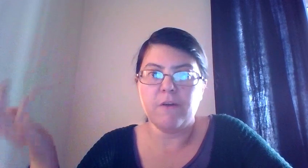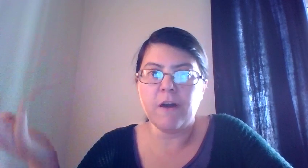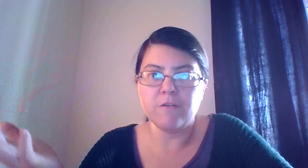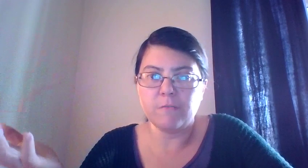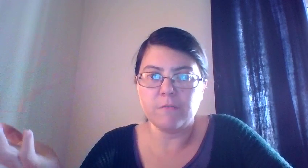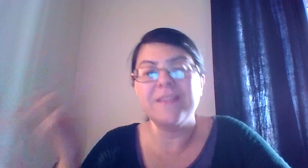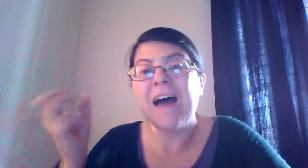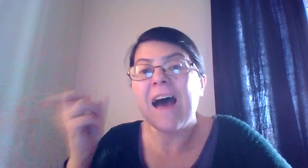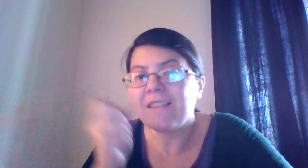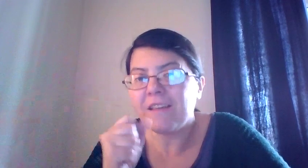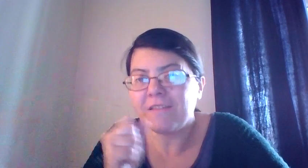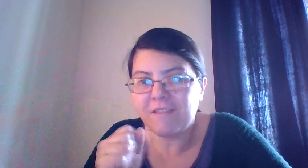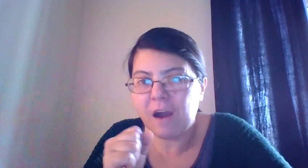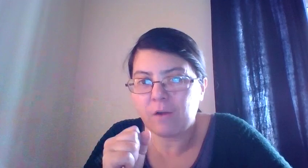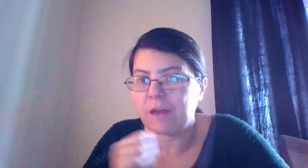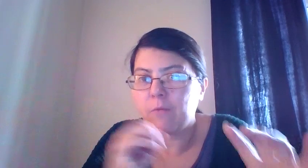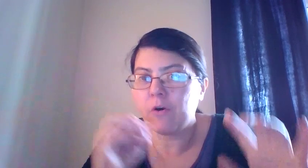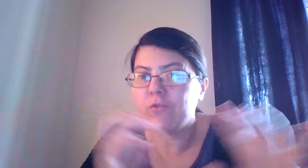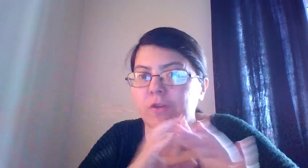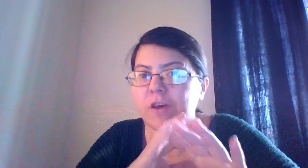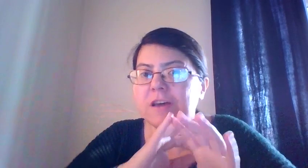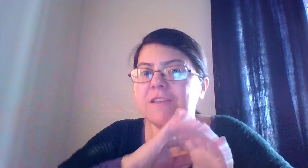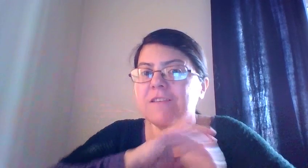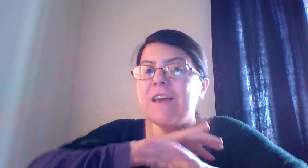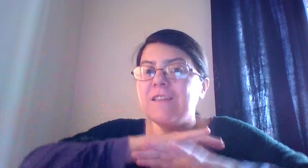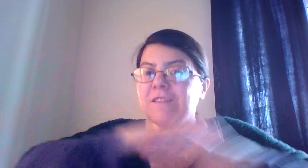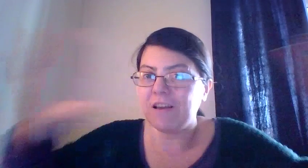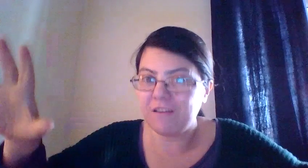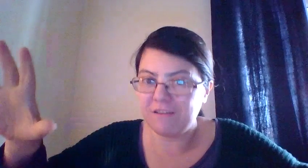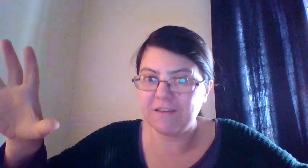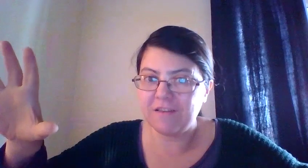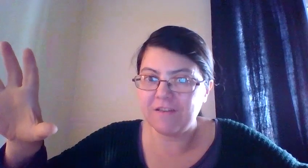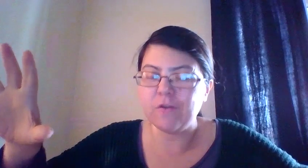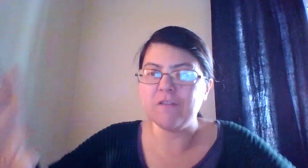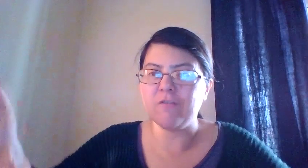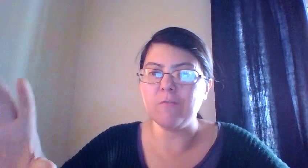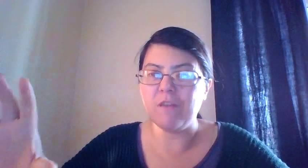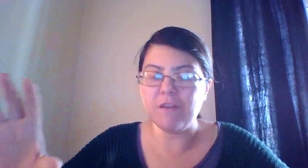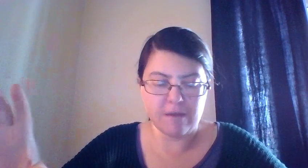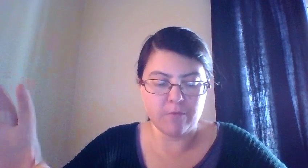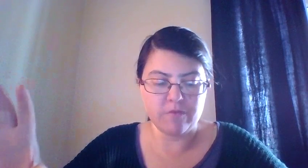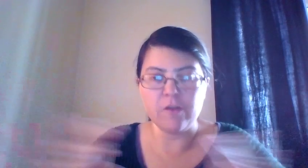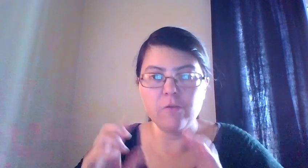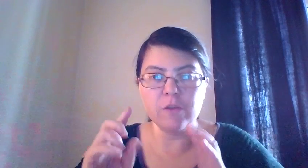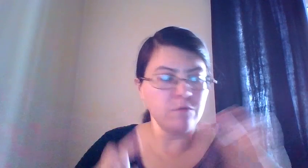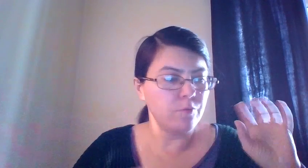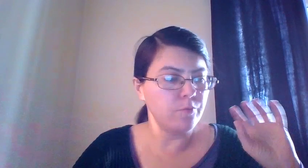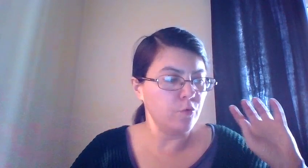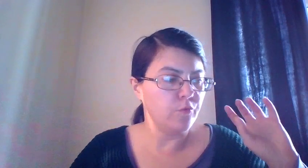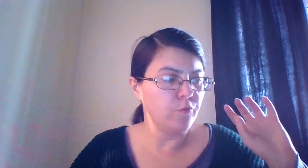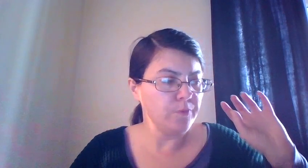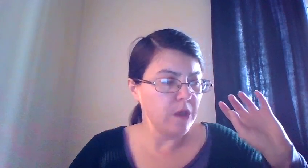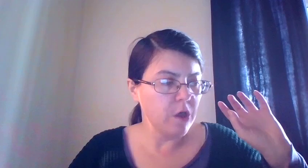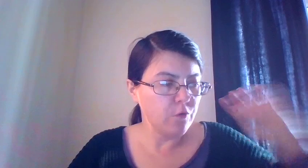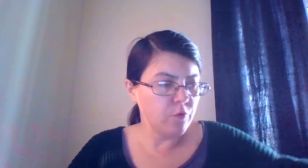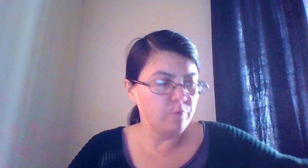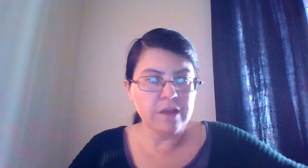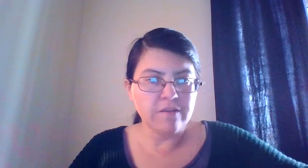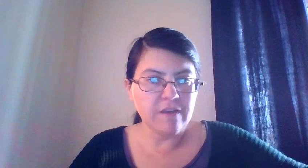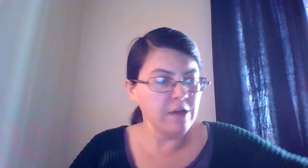fire or something, not necessarily. I'm going to, again, this is extreme examples, and you need to move from place A